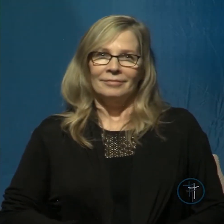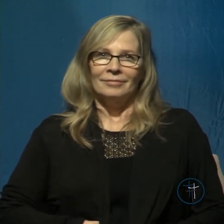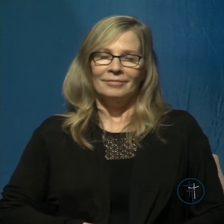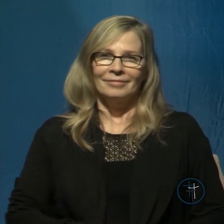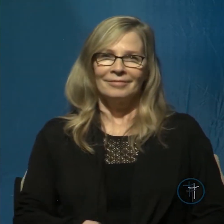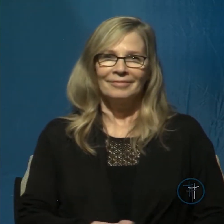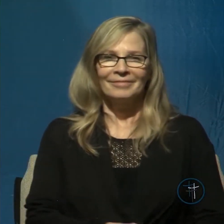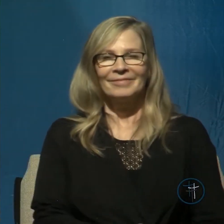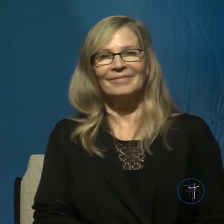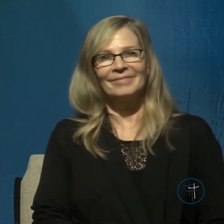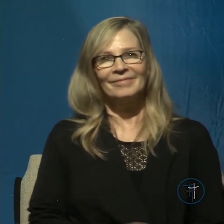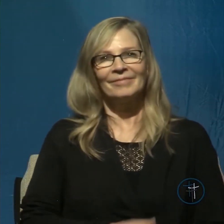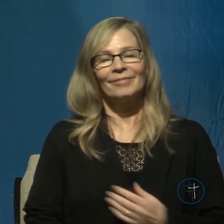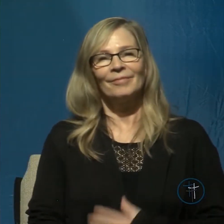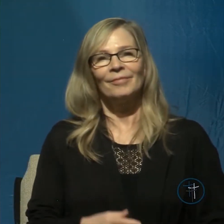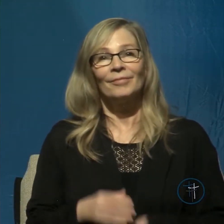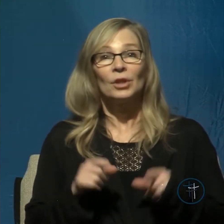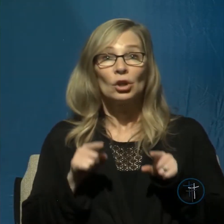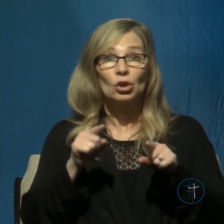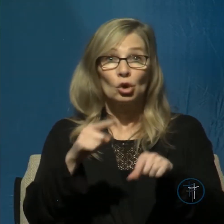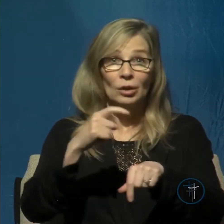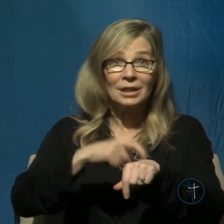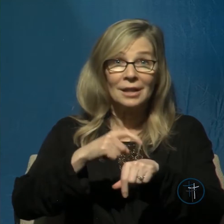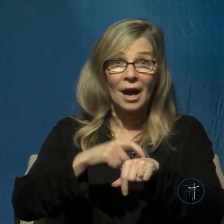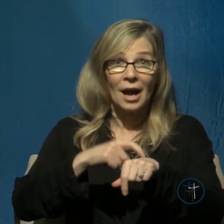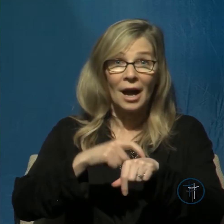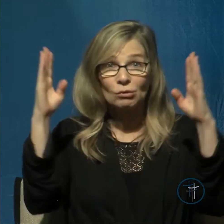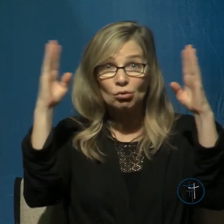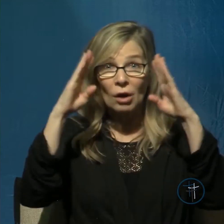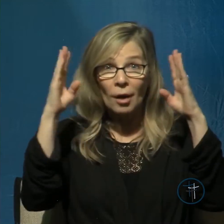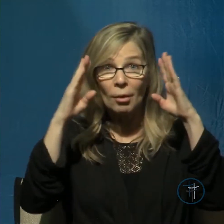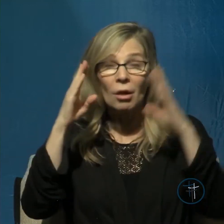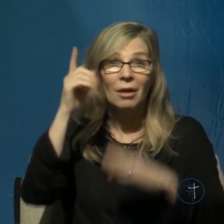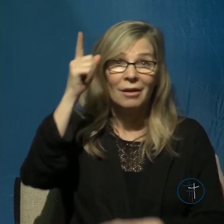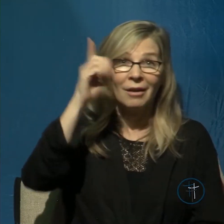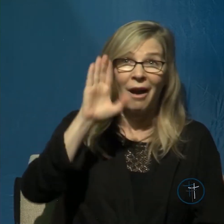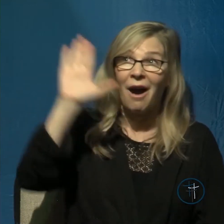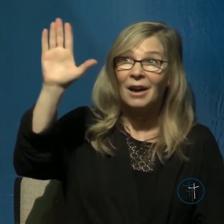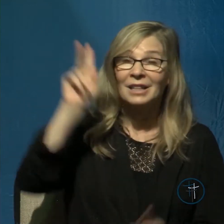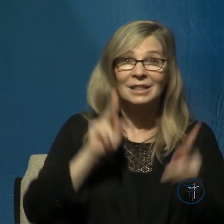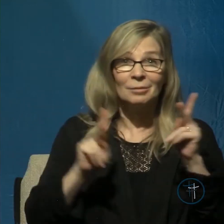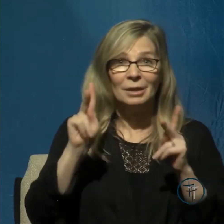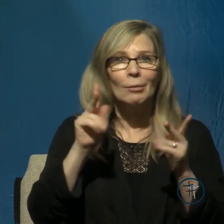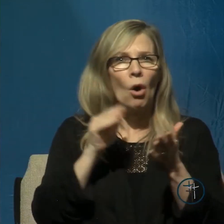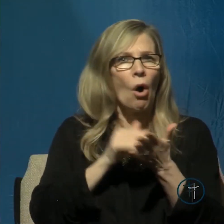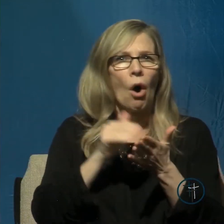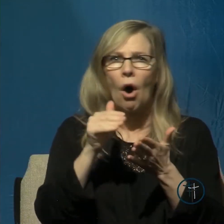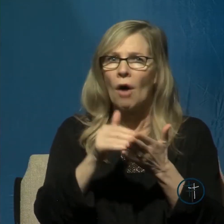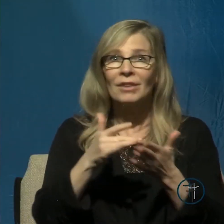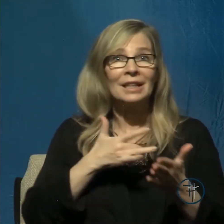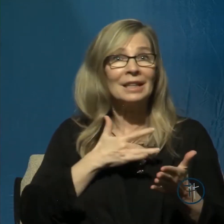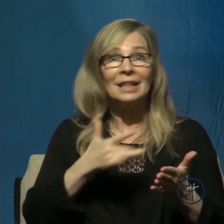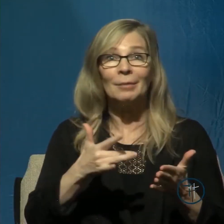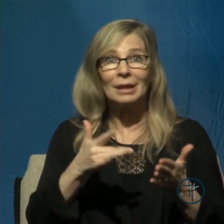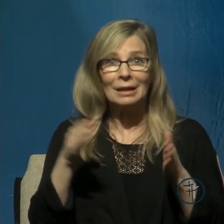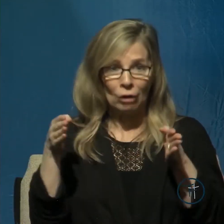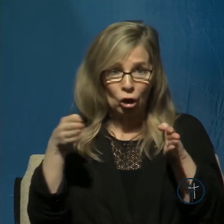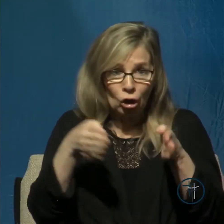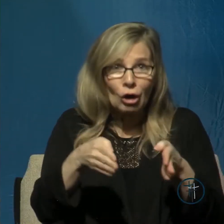In times of trouble, God's people have often found themselves turning to the Psalms. They turn to the Psalms